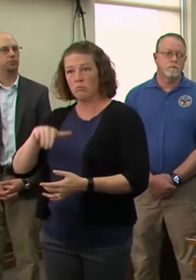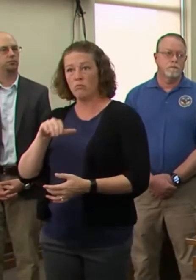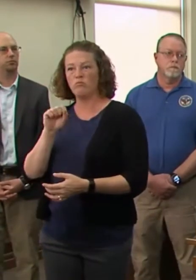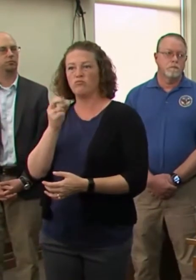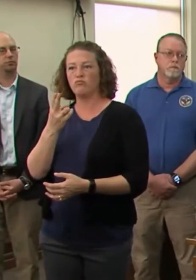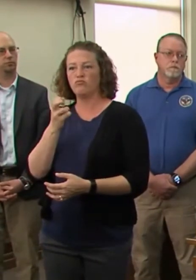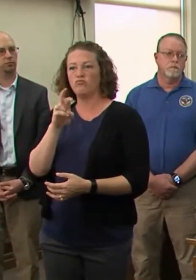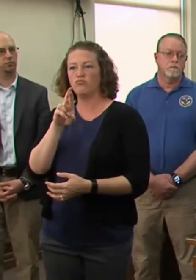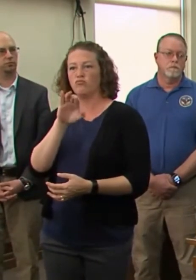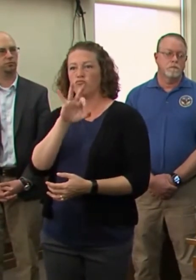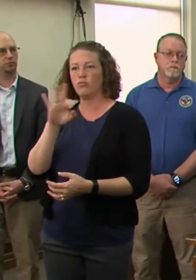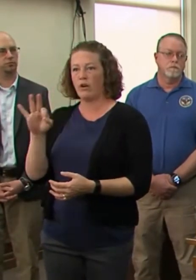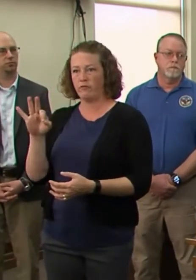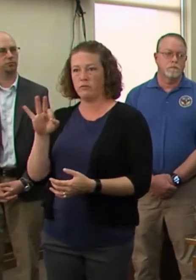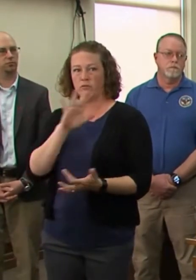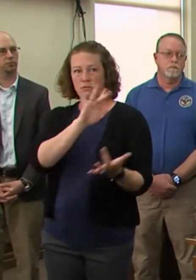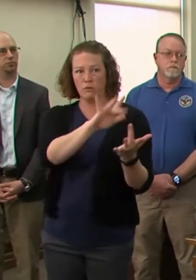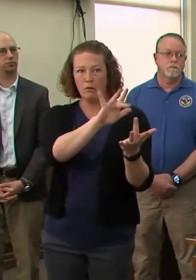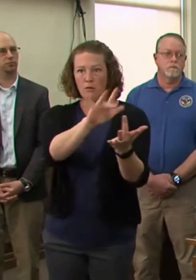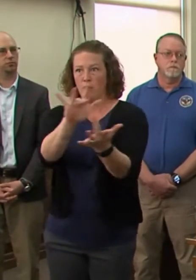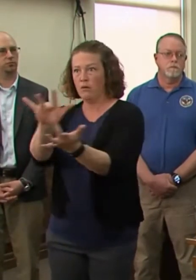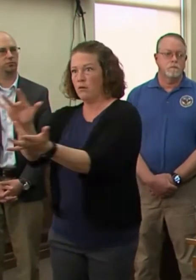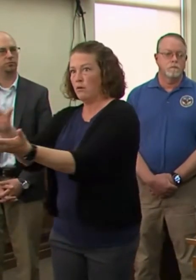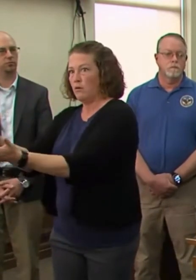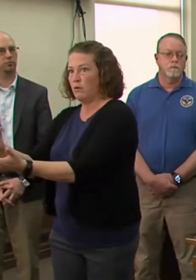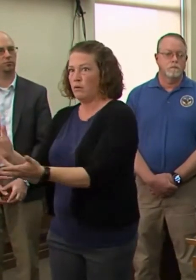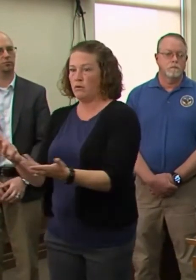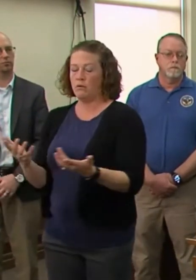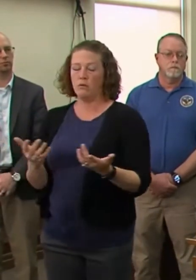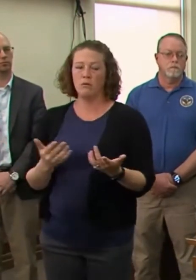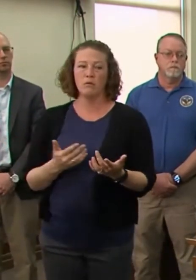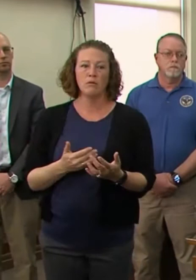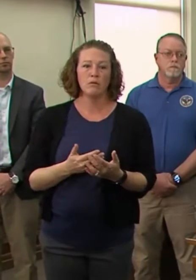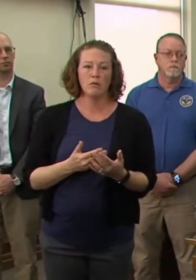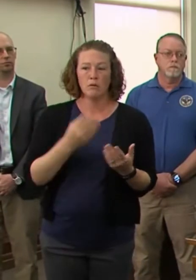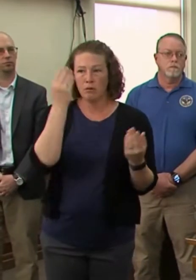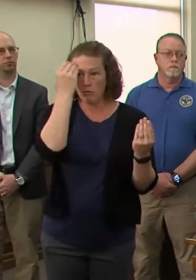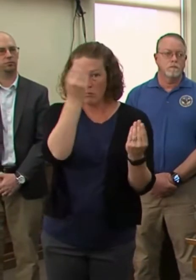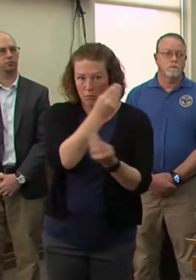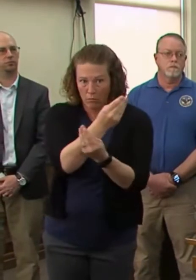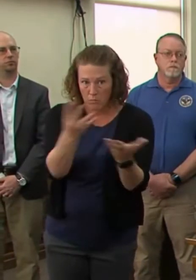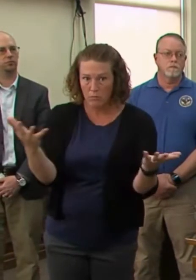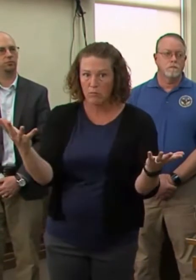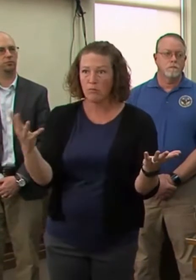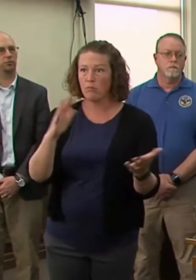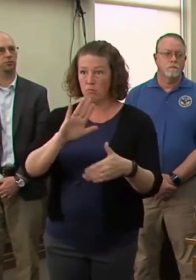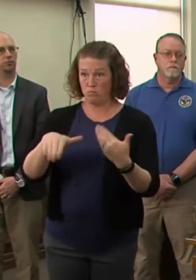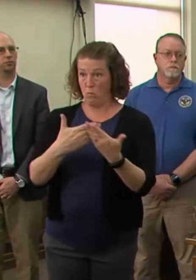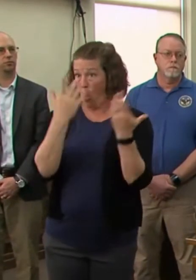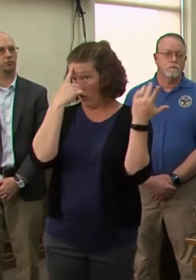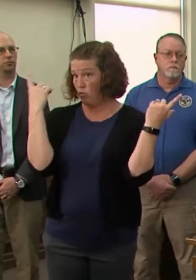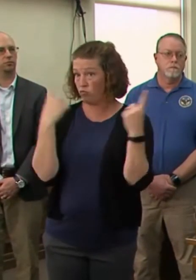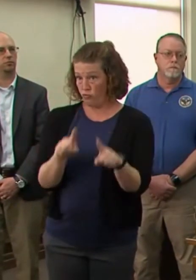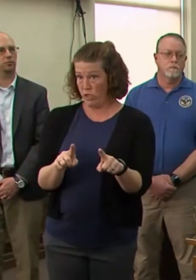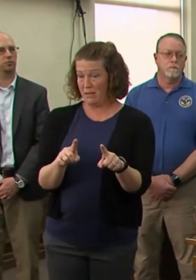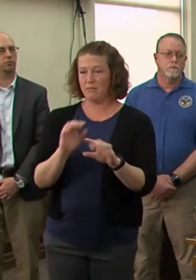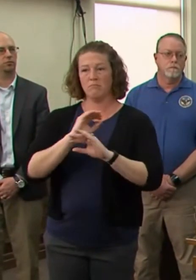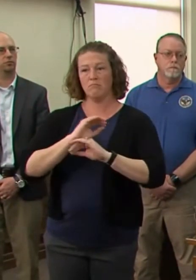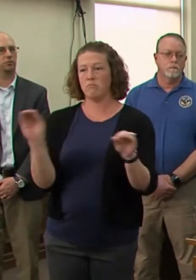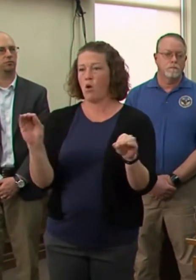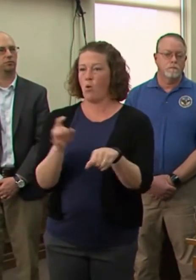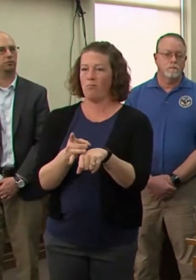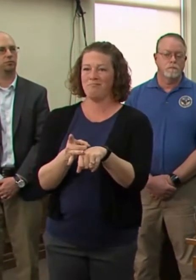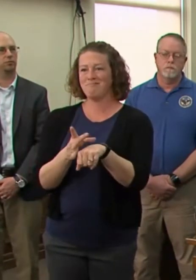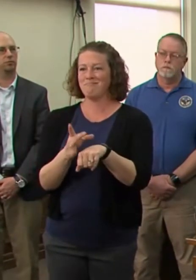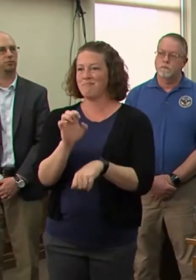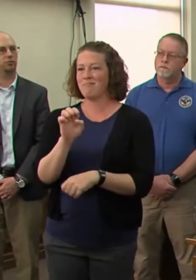the state to try to get all the sheriffs to come together in this idea that we, we should have no evictions during this